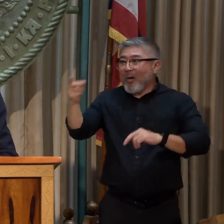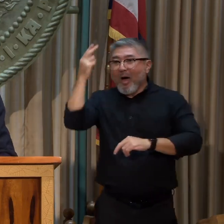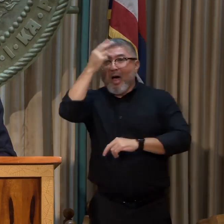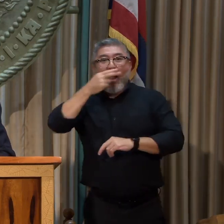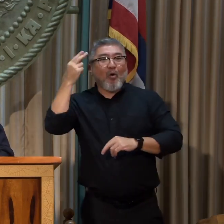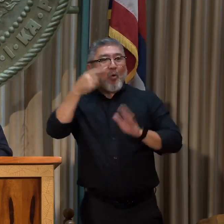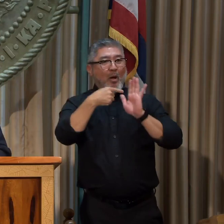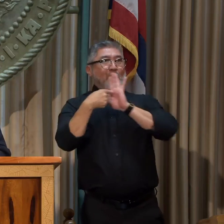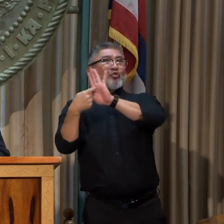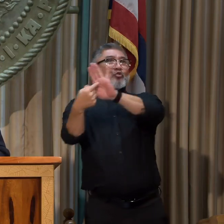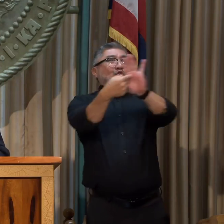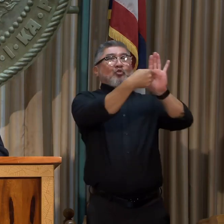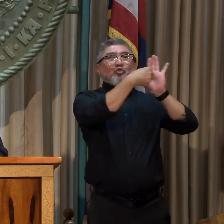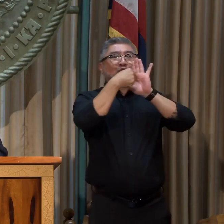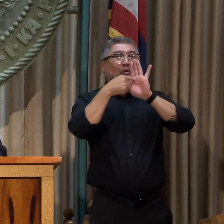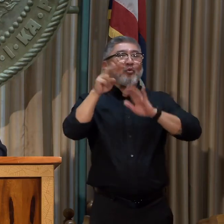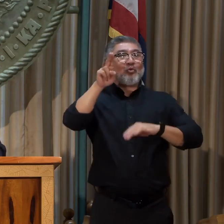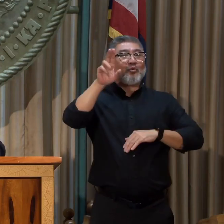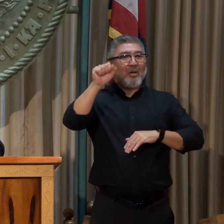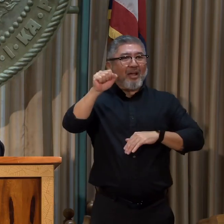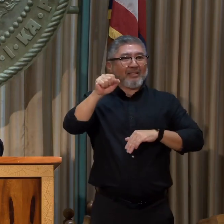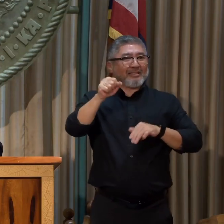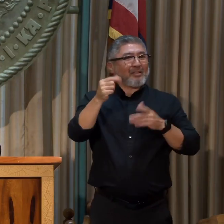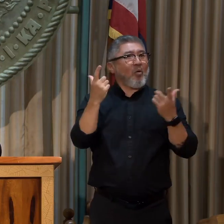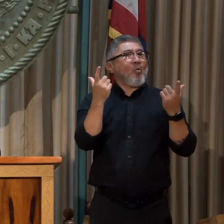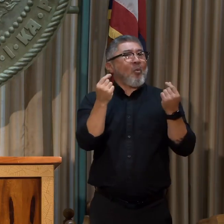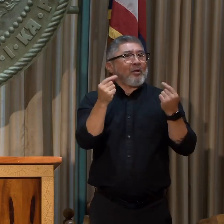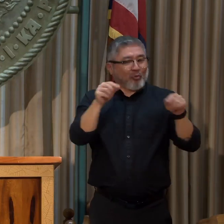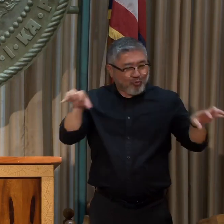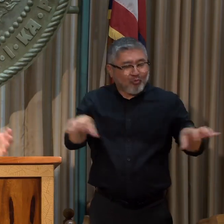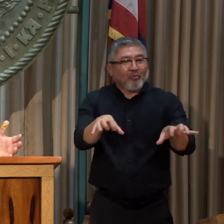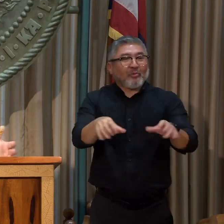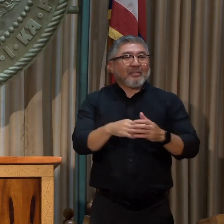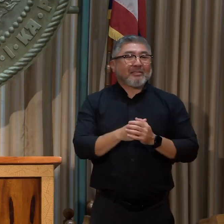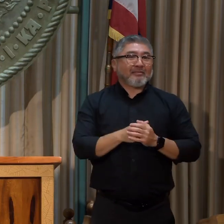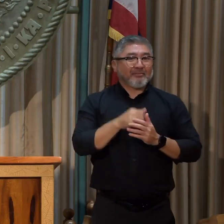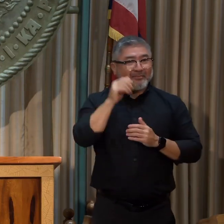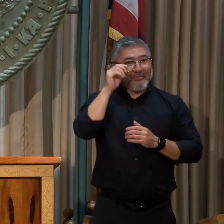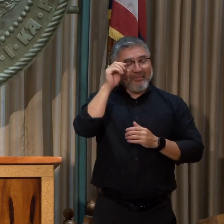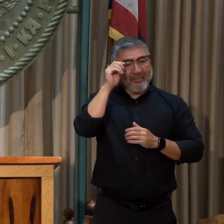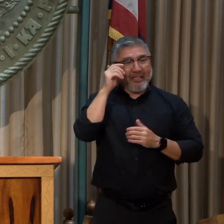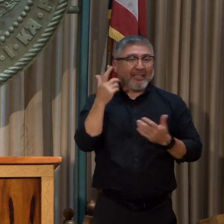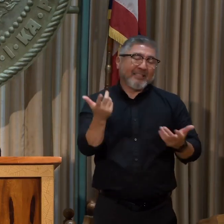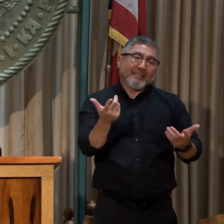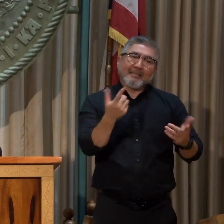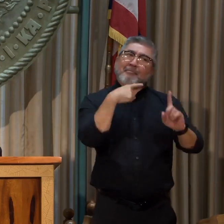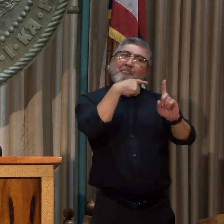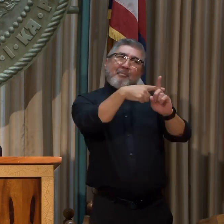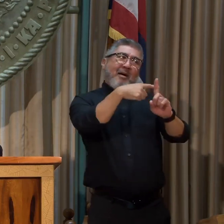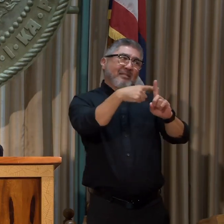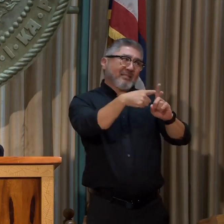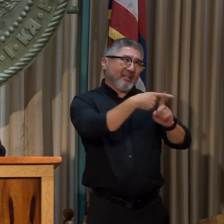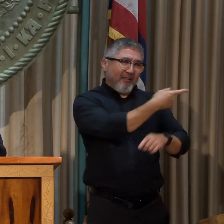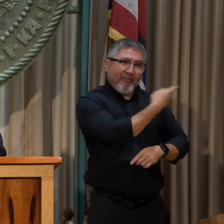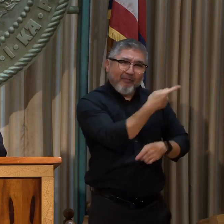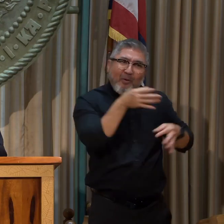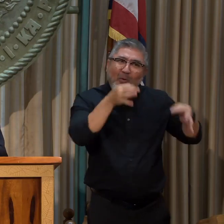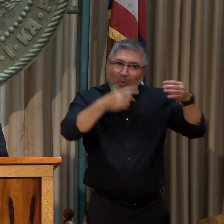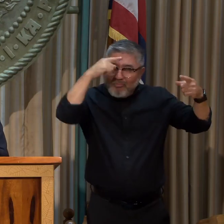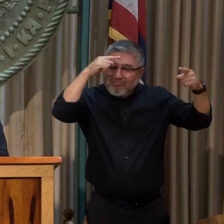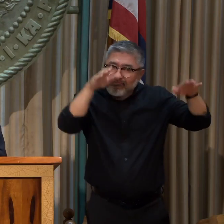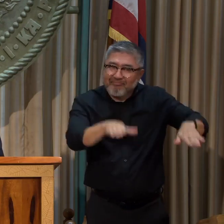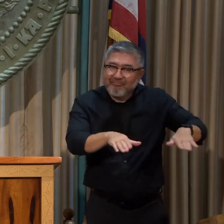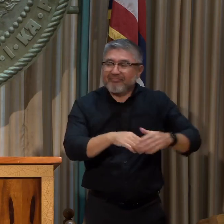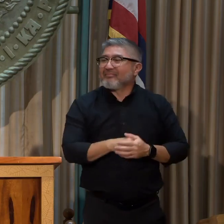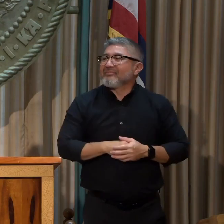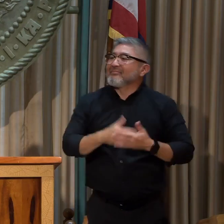expect us to be pushing that as a complement to this settlement. Mahalo, Governor. Our